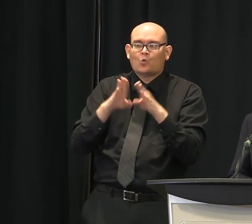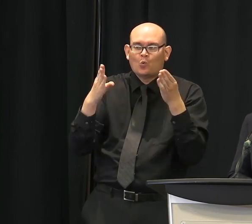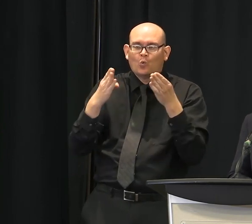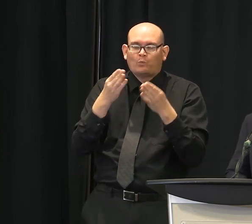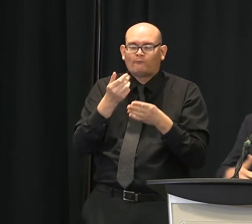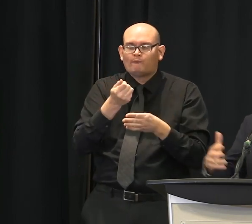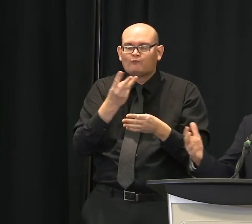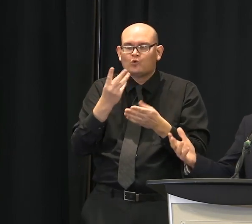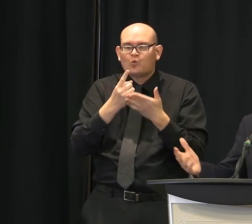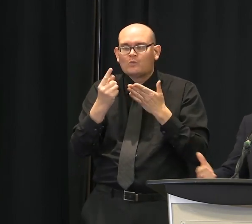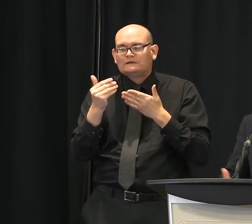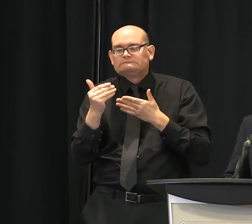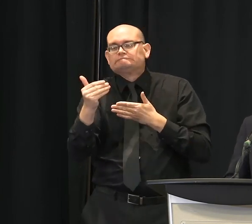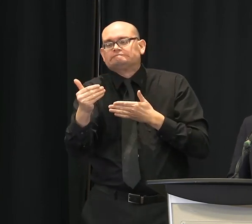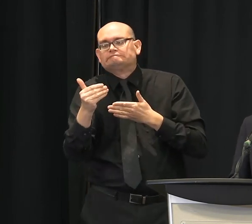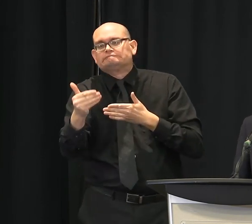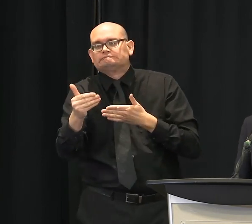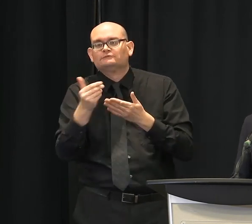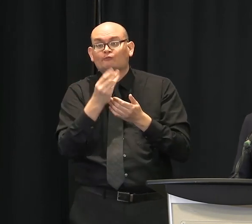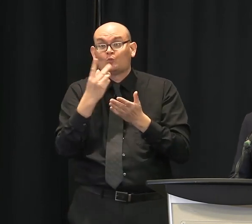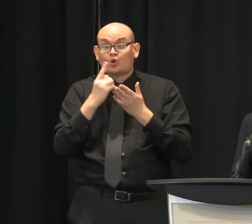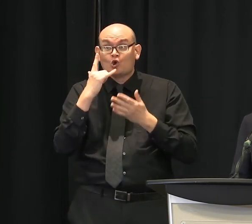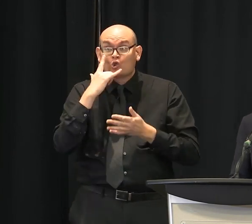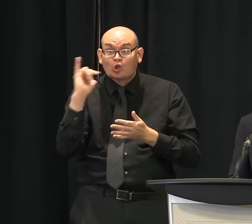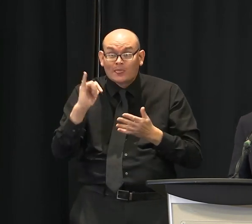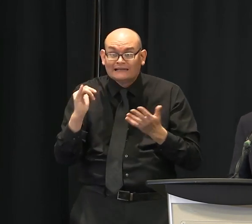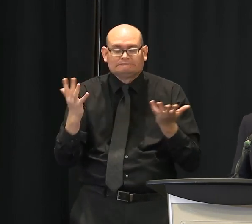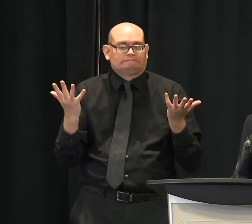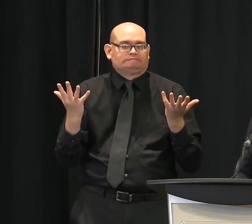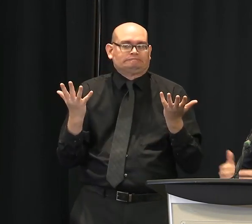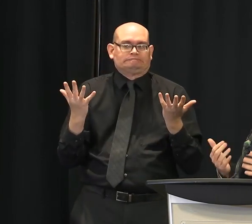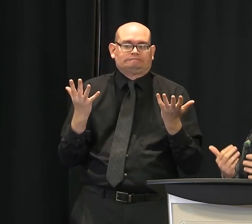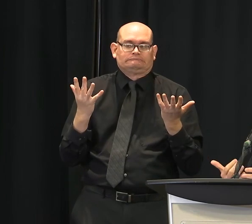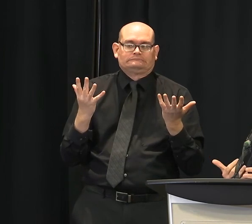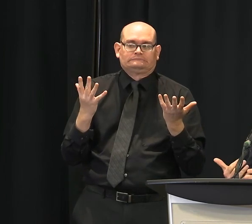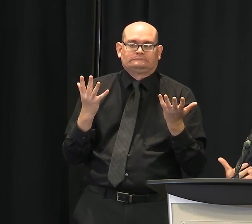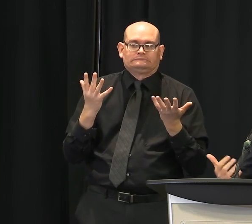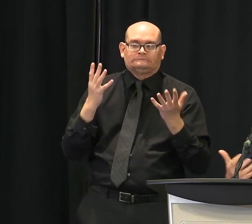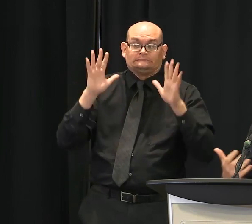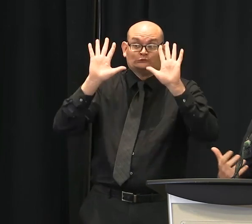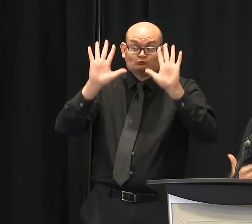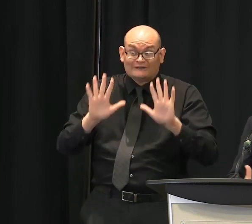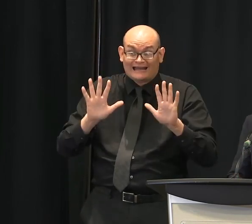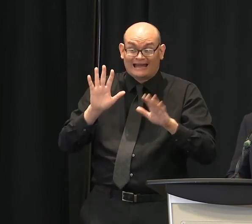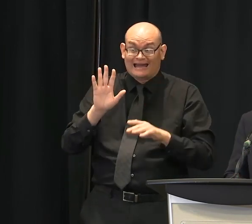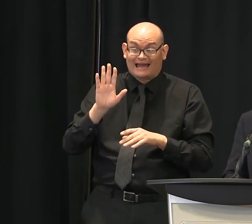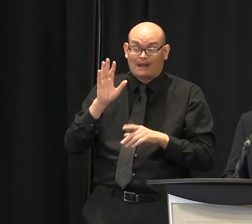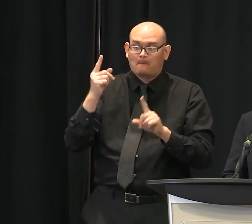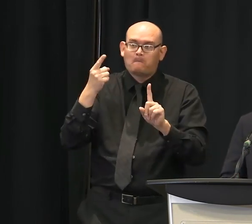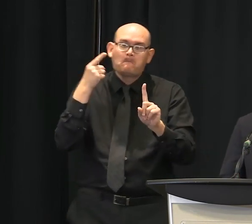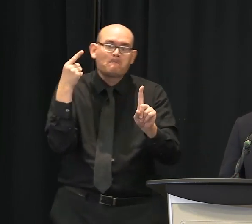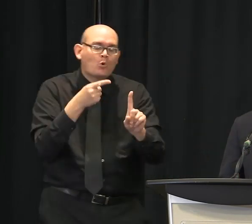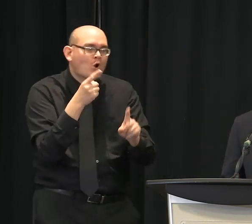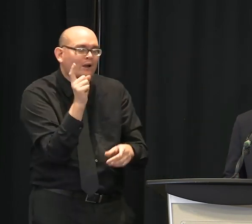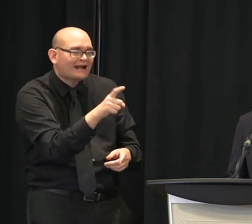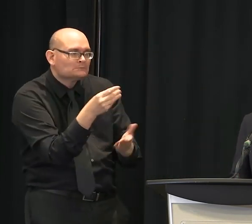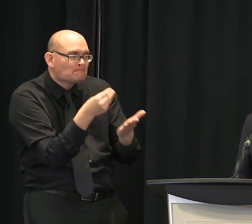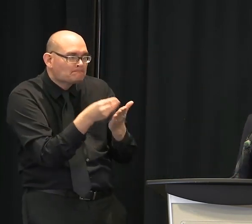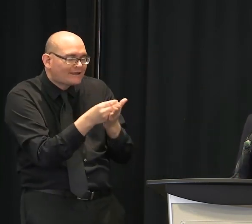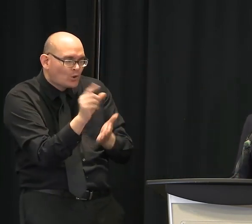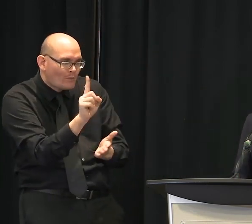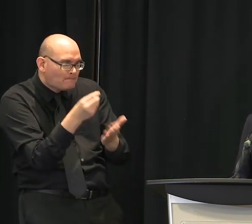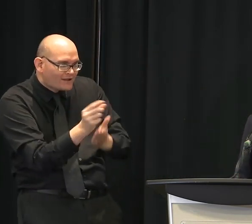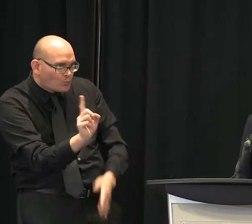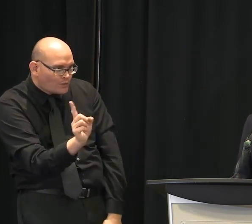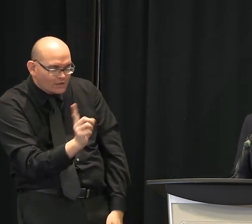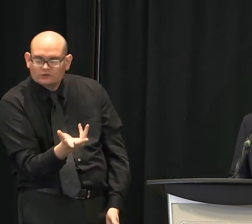then just tax income. Oh, larger economic impact. Yes. I'm sorry. I was thinking of their budgets because that's what we work with all the time. Well, there's no